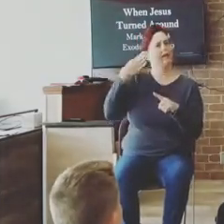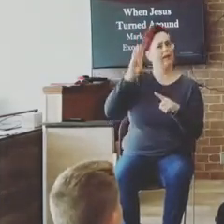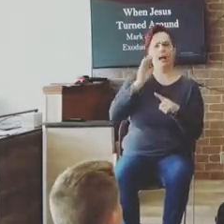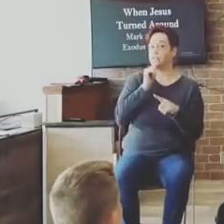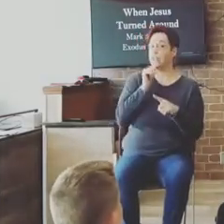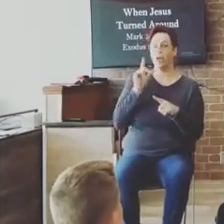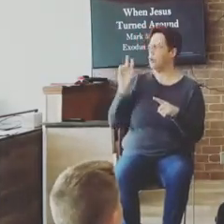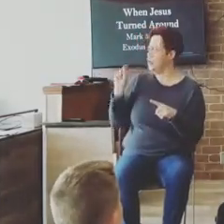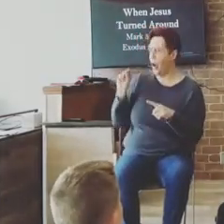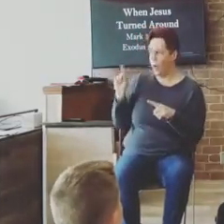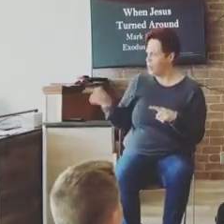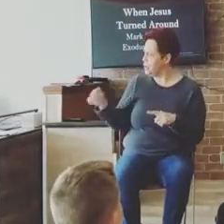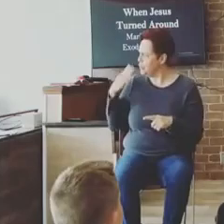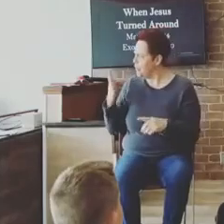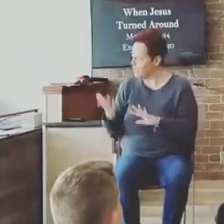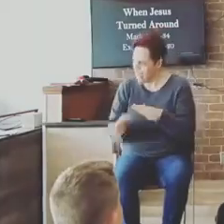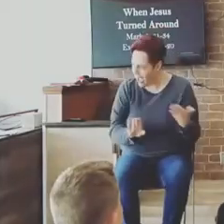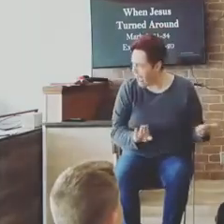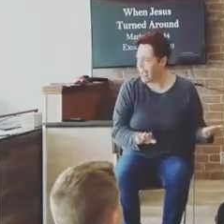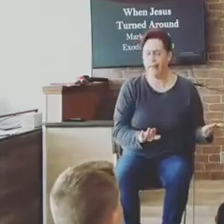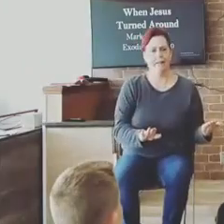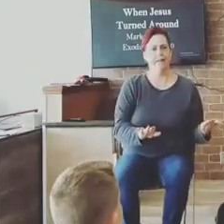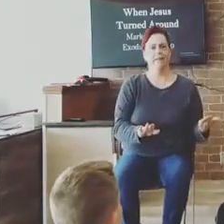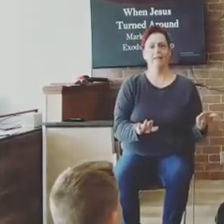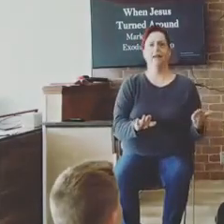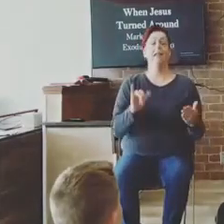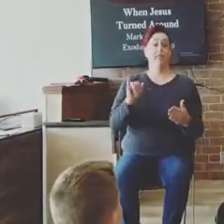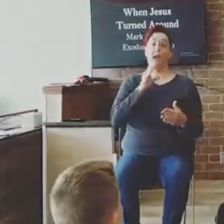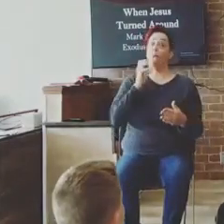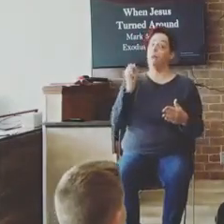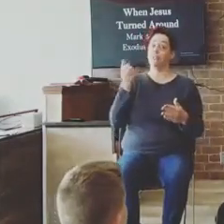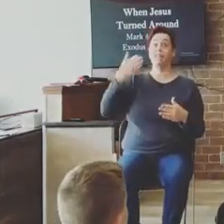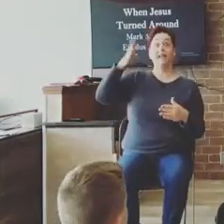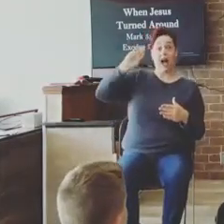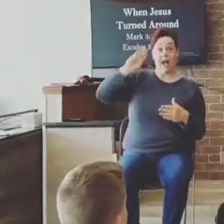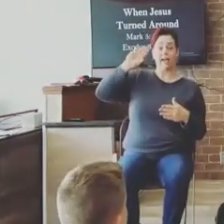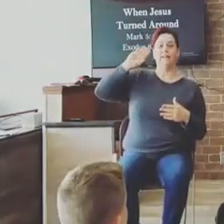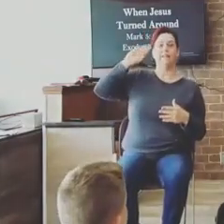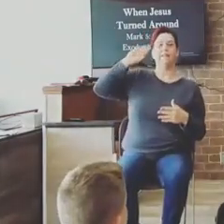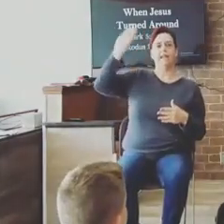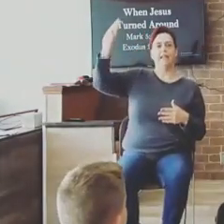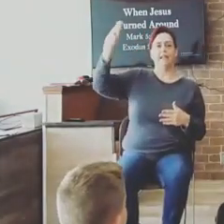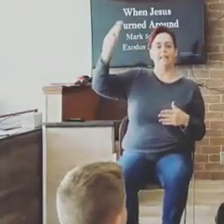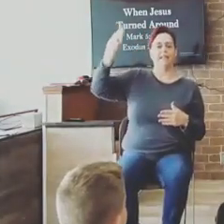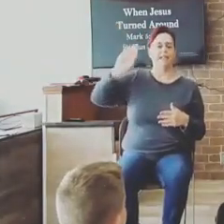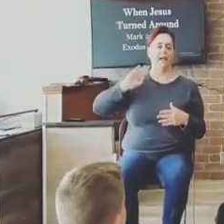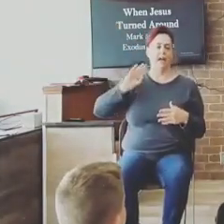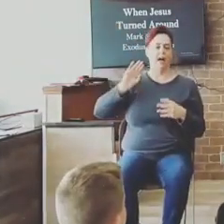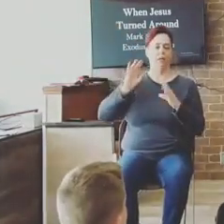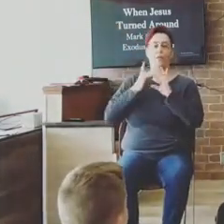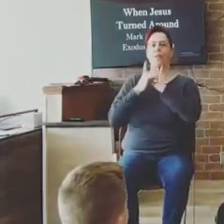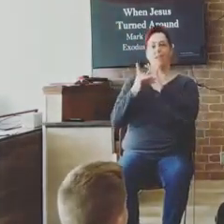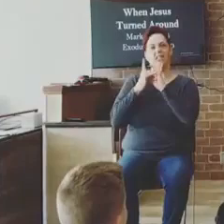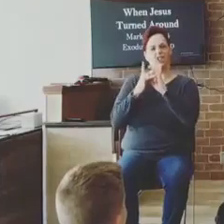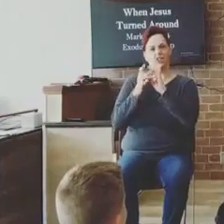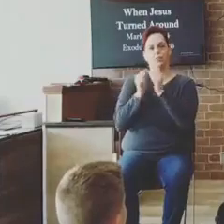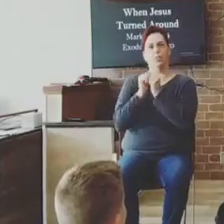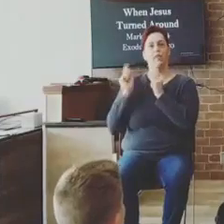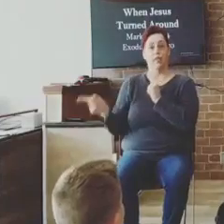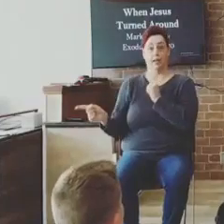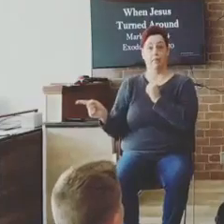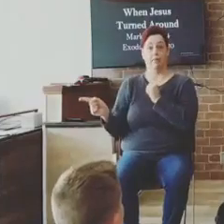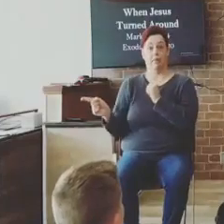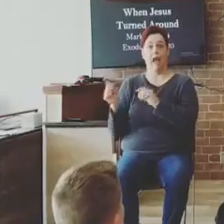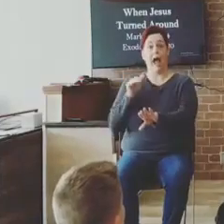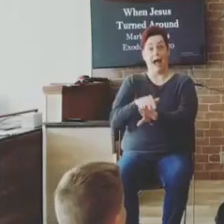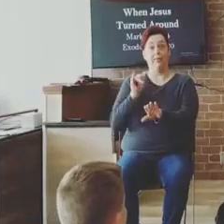You're going to die if you do that. See, that was God's countenance then. He goes, You can't have this. Moses is like, But I want it. But this is all he